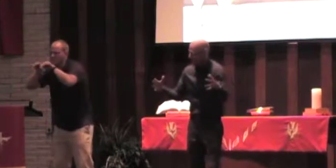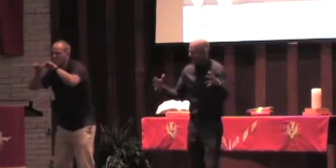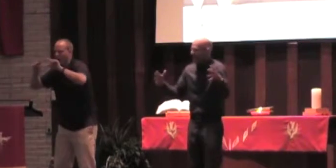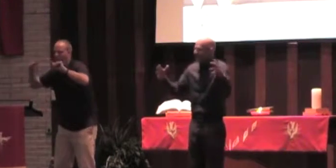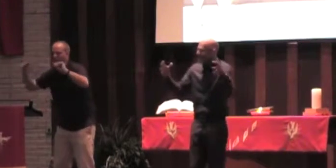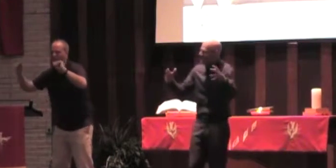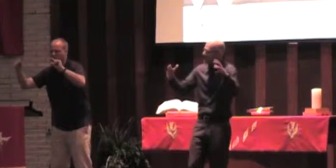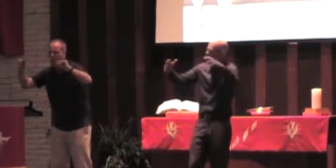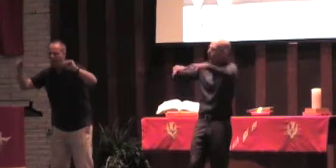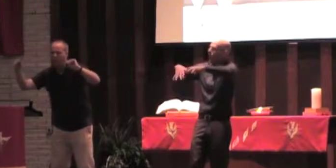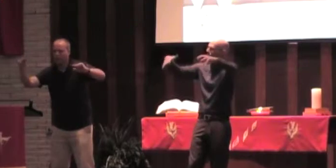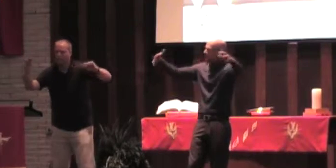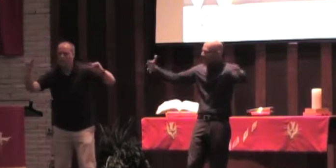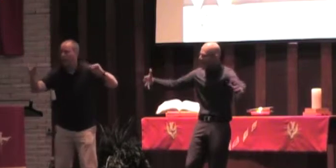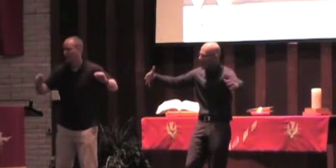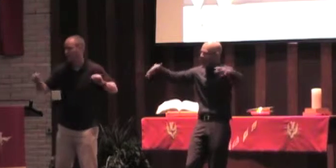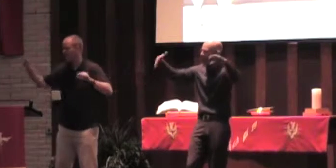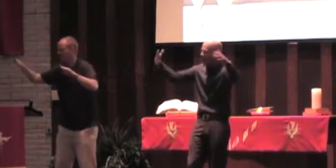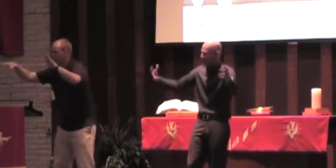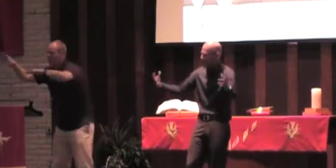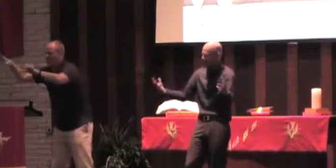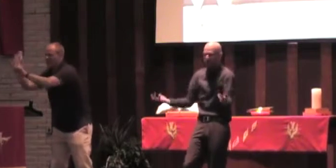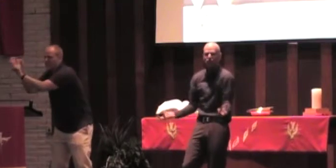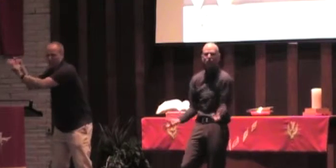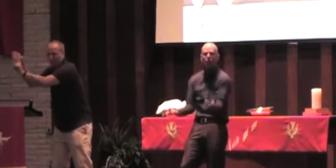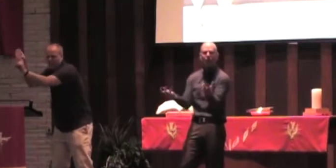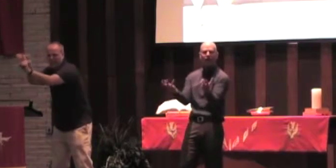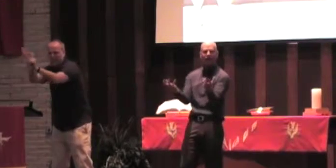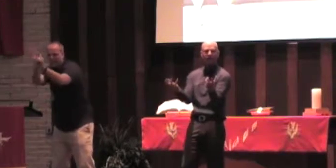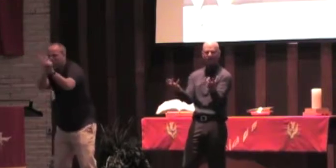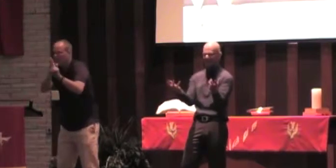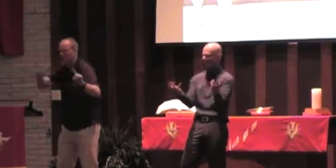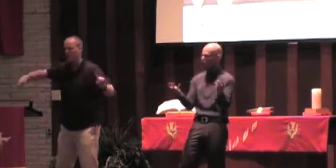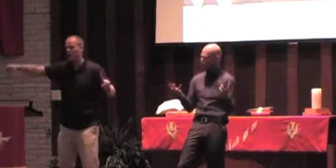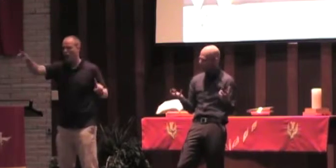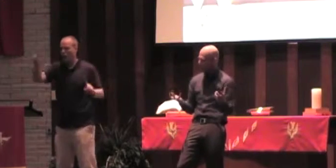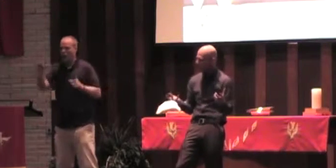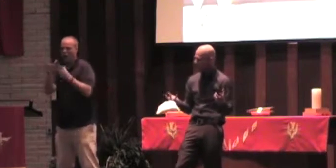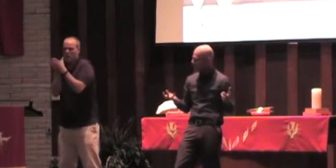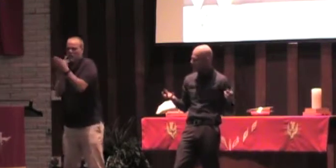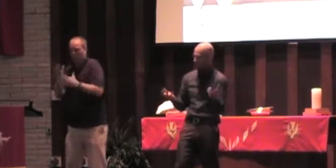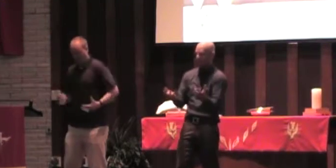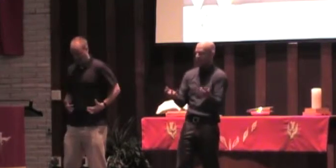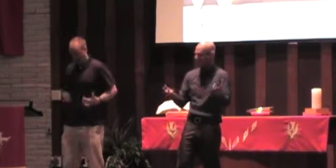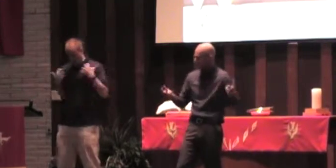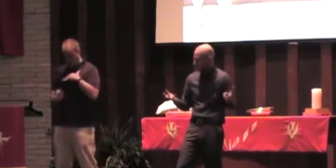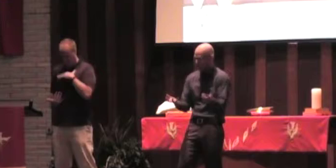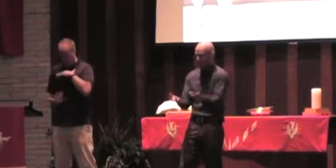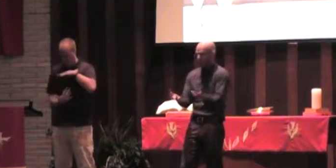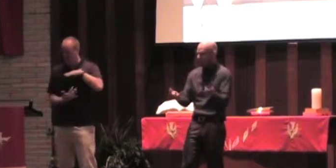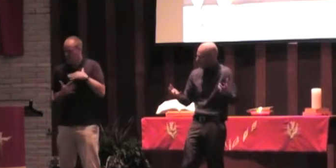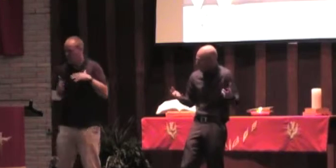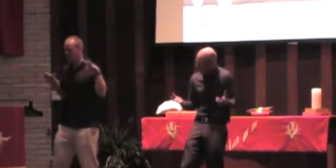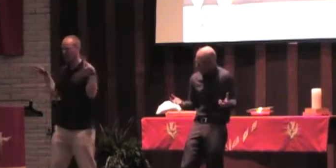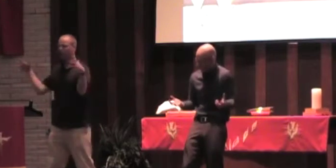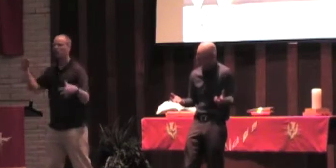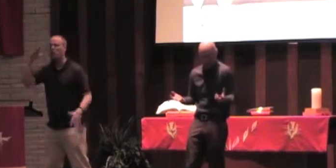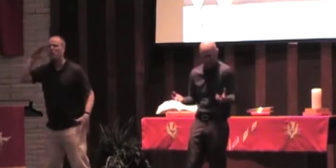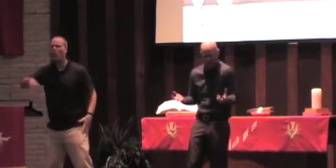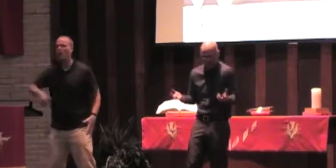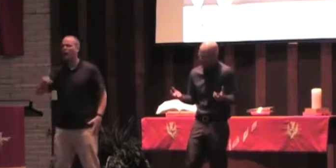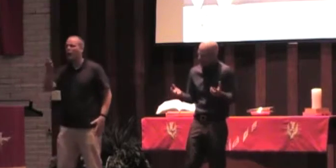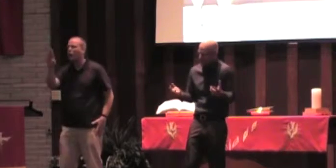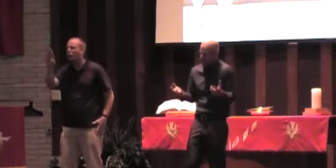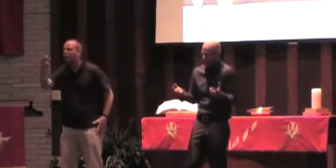such that they get the whole town of Ephesus so riled up that like a swarm of locusts or bees or a